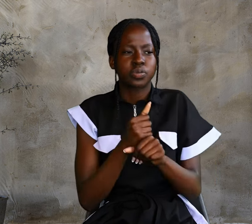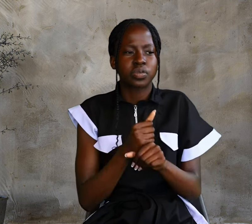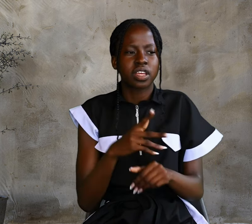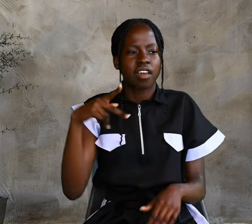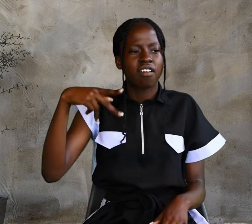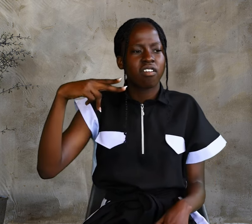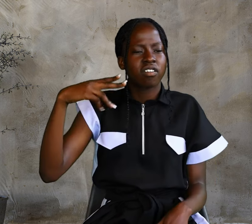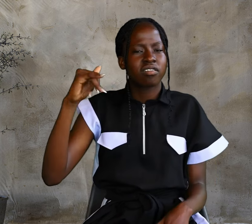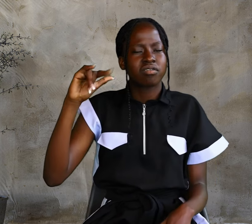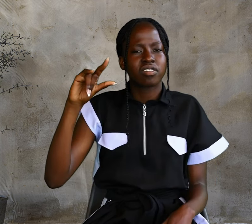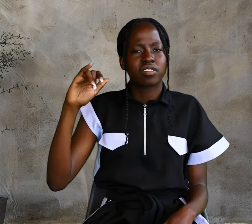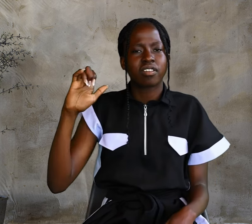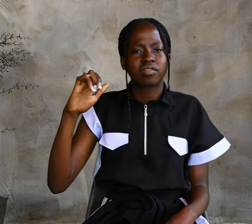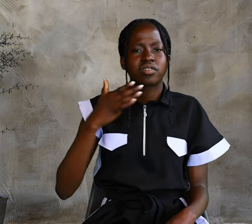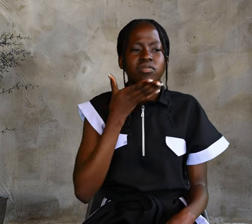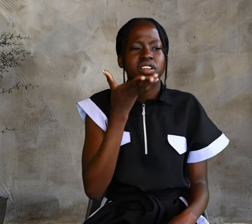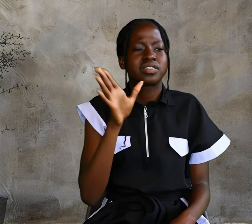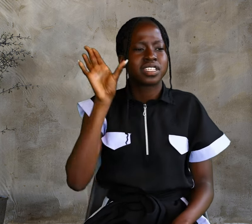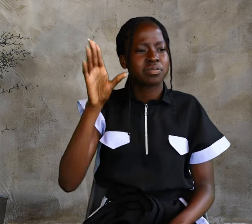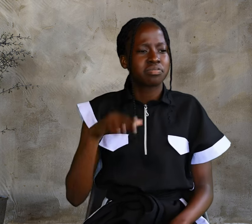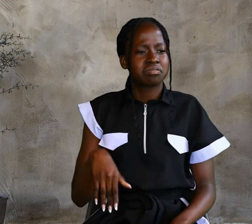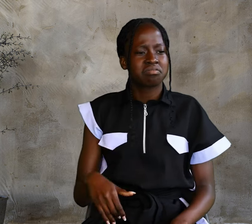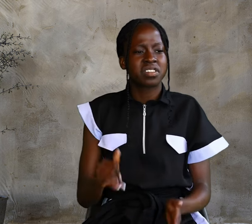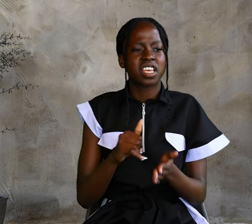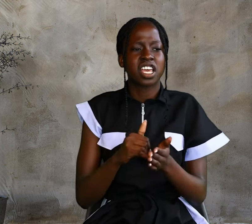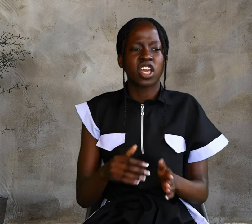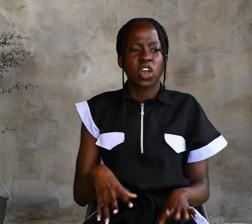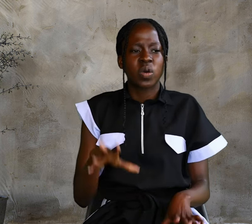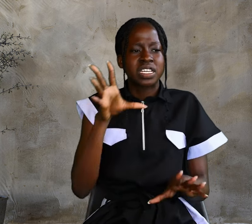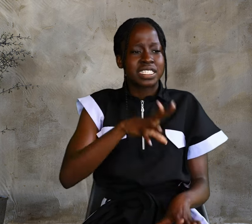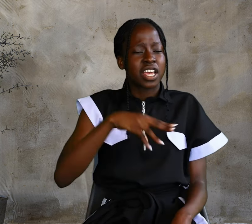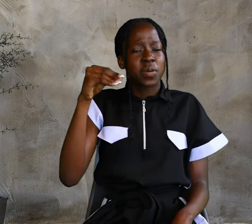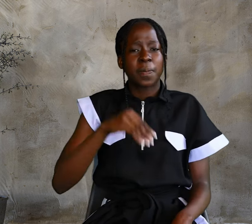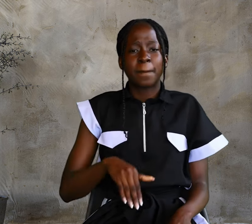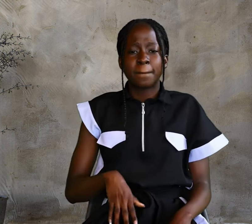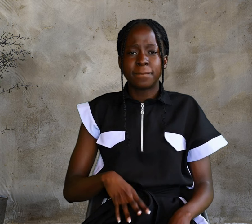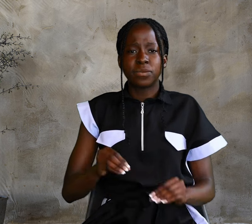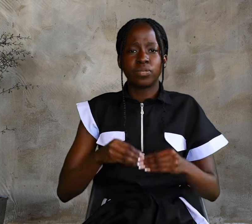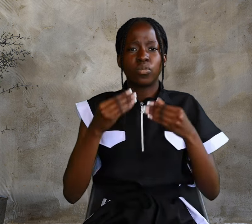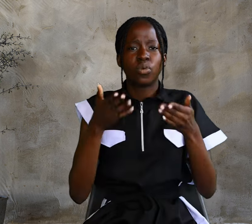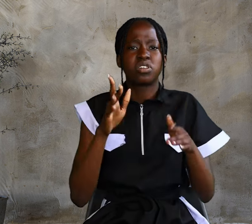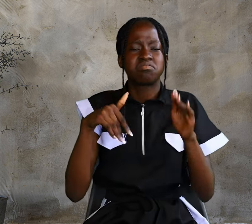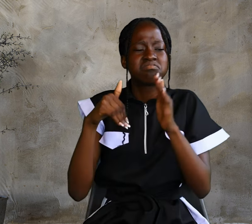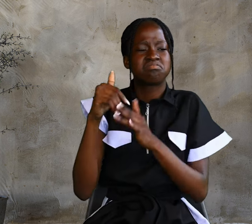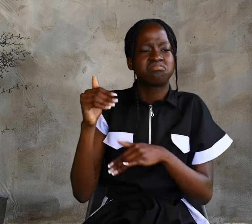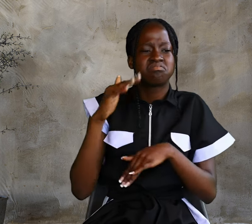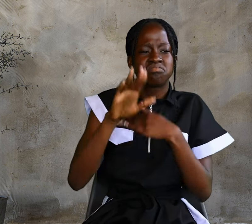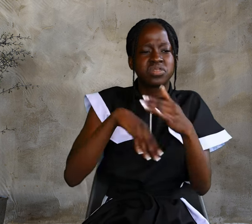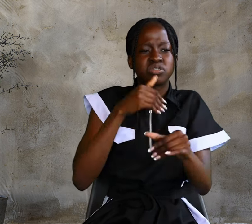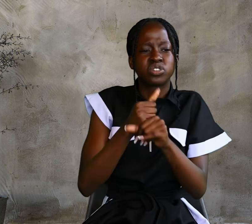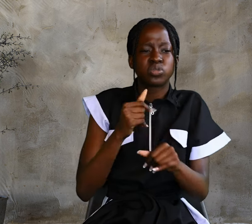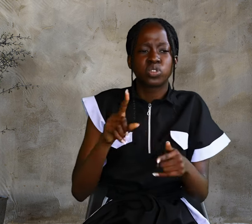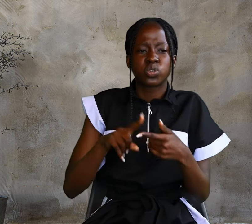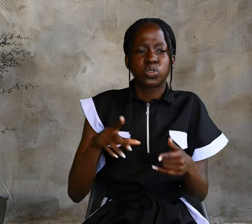Philip answered him, It would take more than half a year's wages to buy enough bread